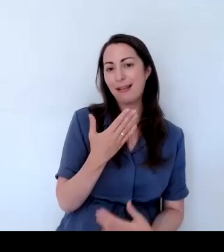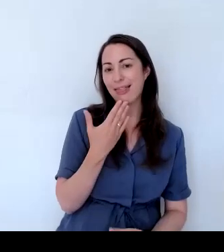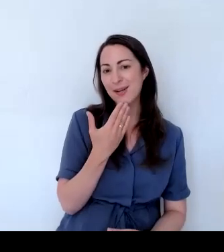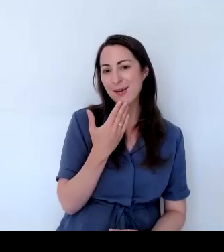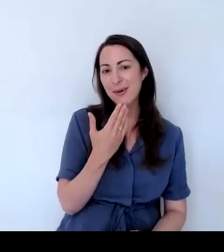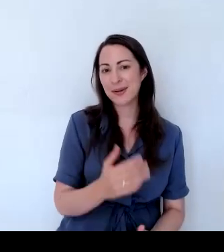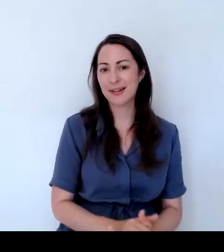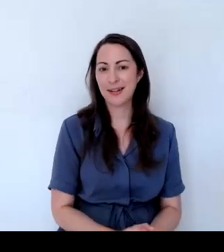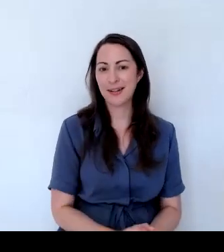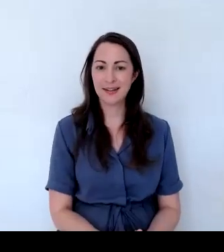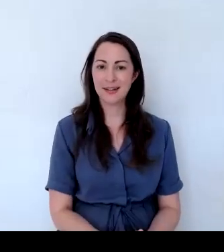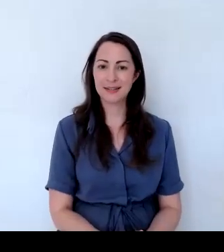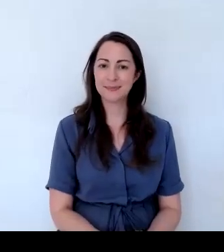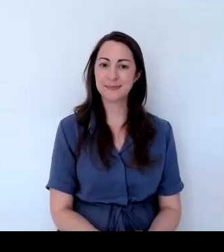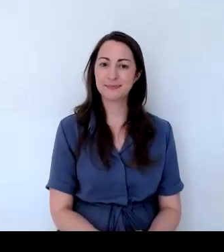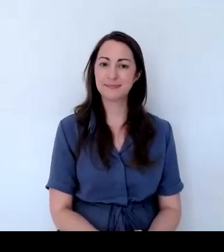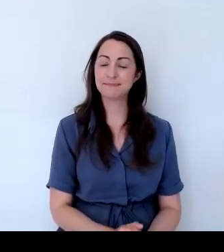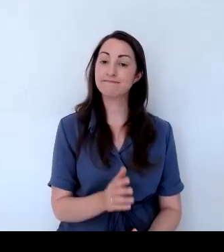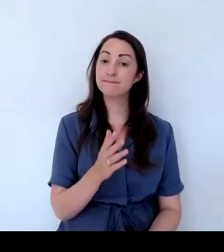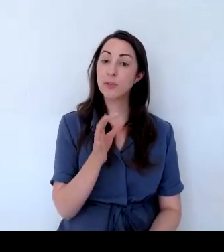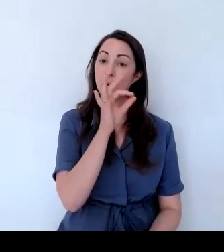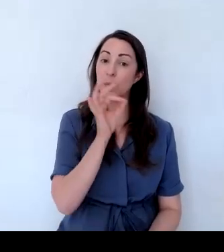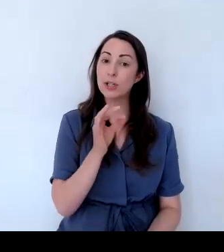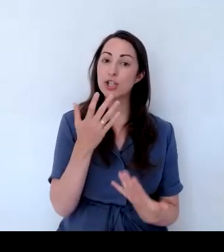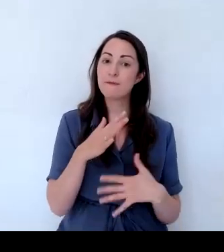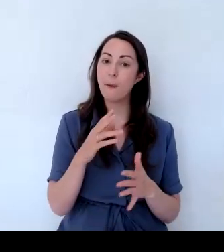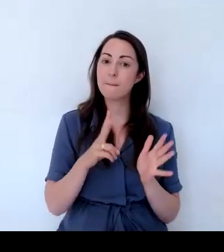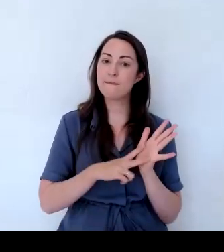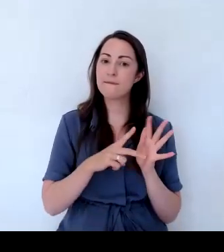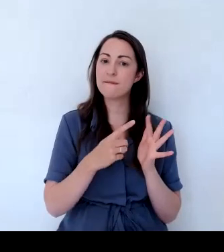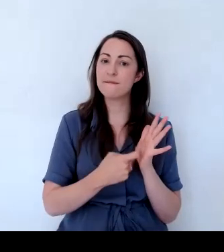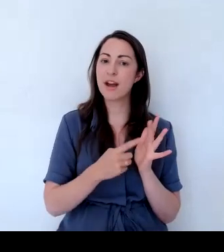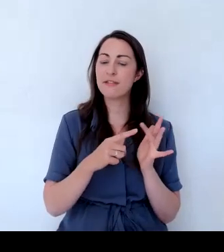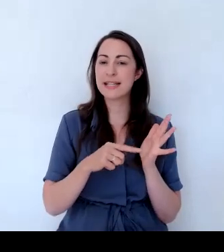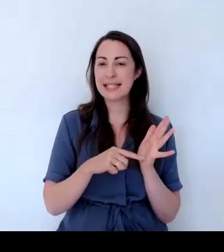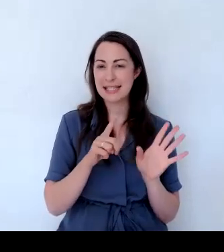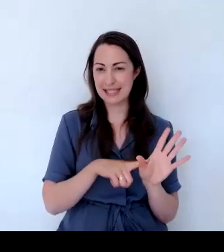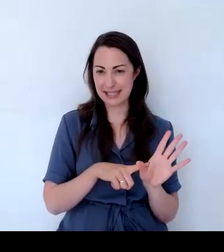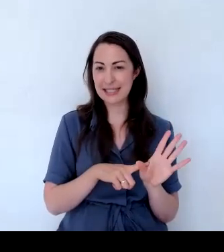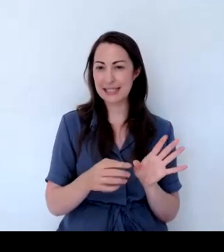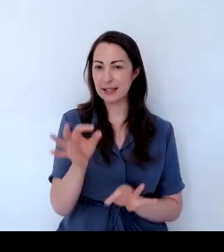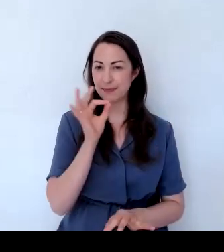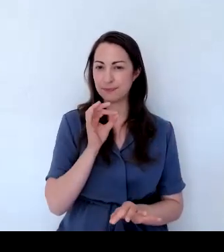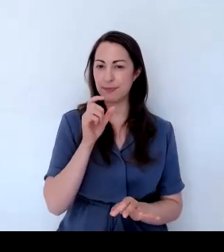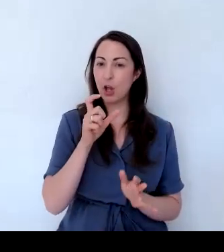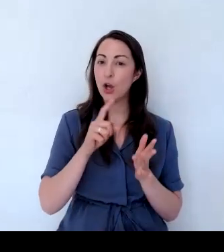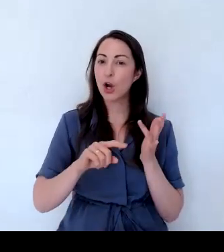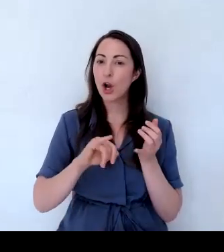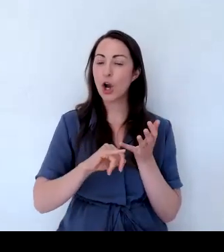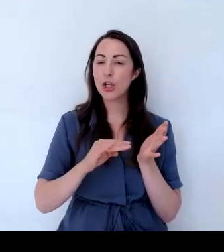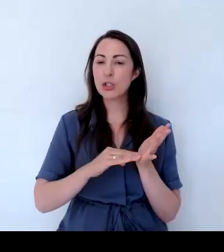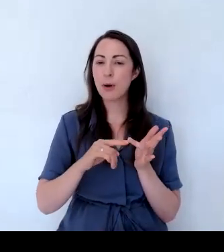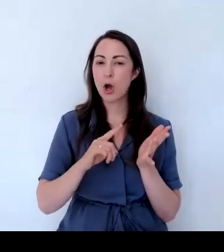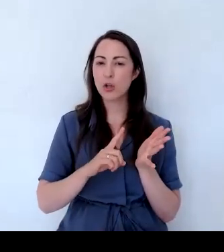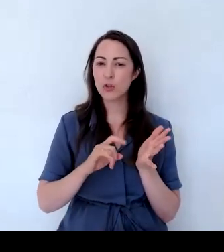Oh, here we go. A question from Verity. Cosmos, can you pinch it out low down to get